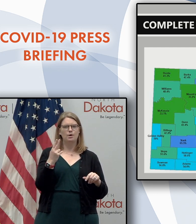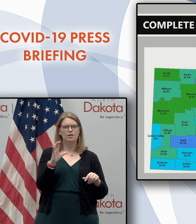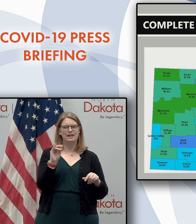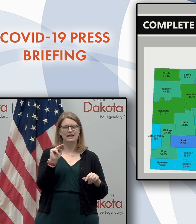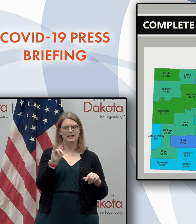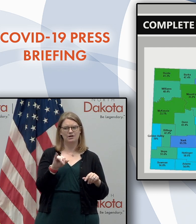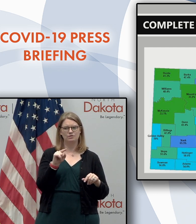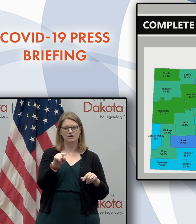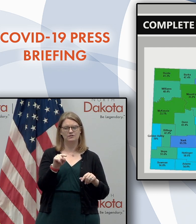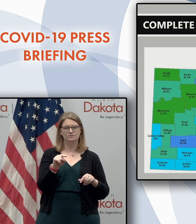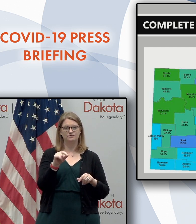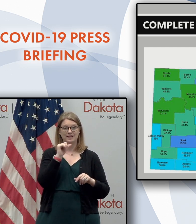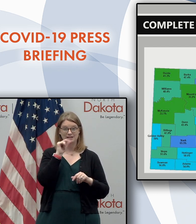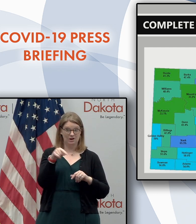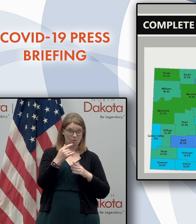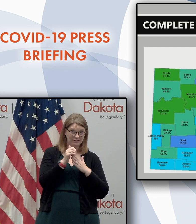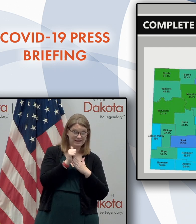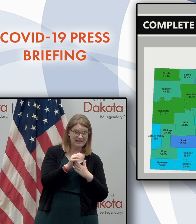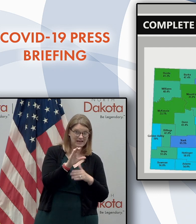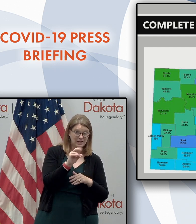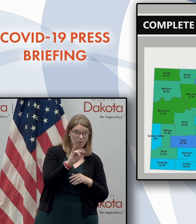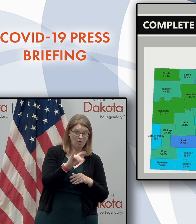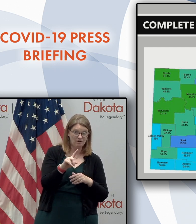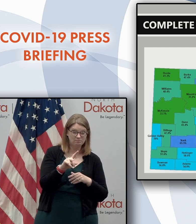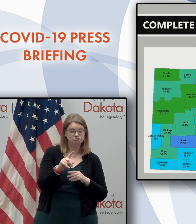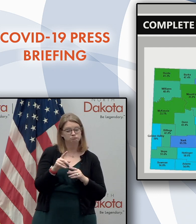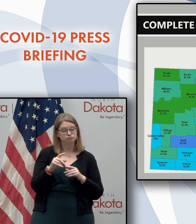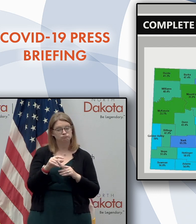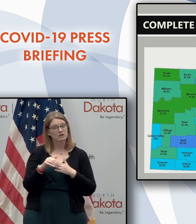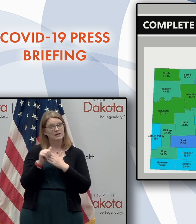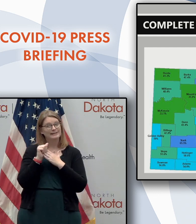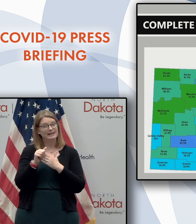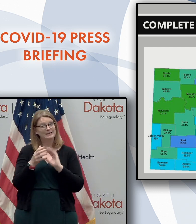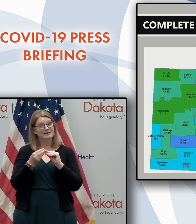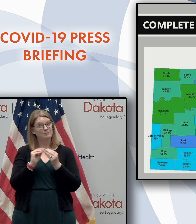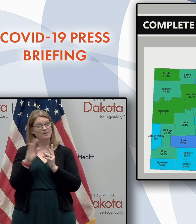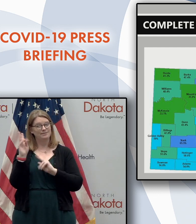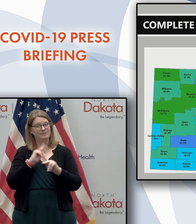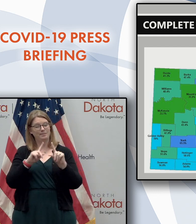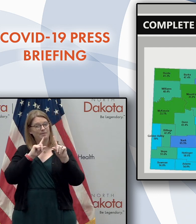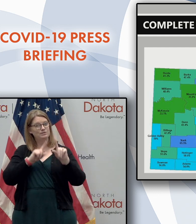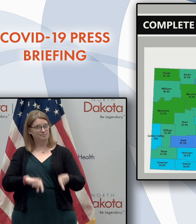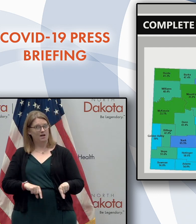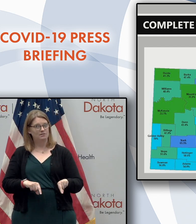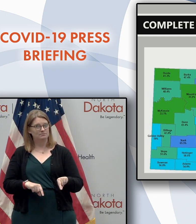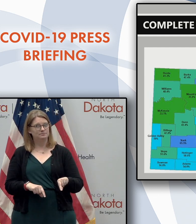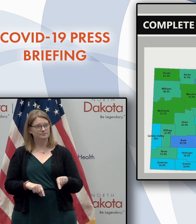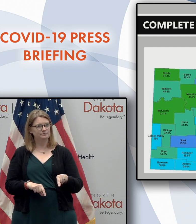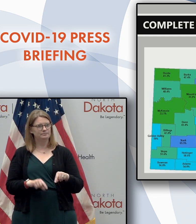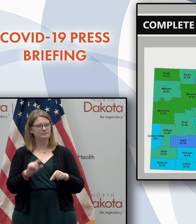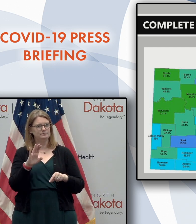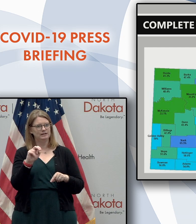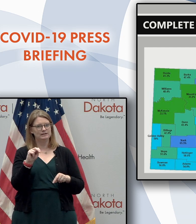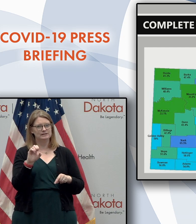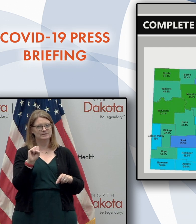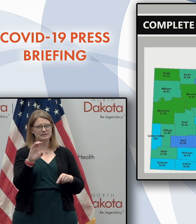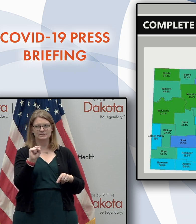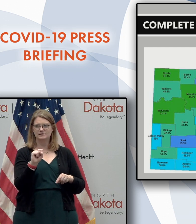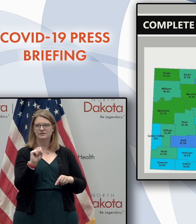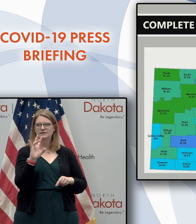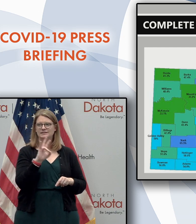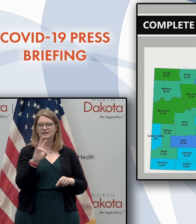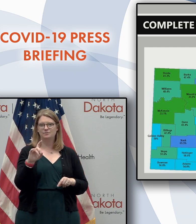uh, is not only leading in COVID, they're also leading in, uh, the number of people that have, that have fulfilled the Census, 77